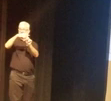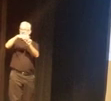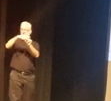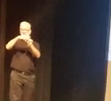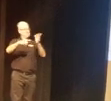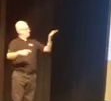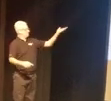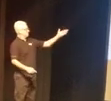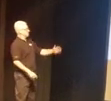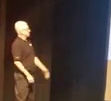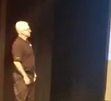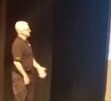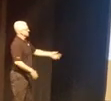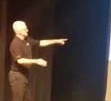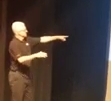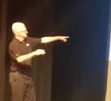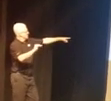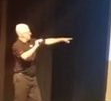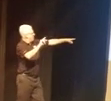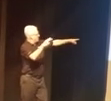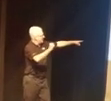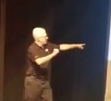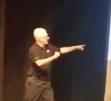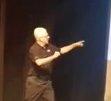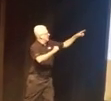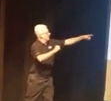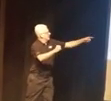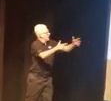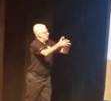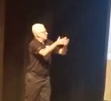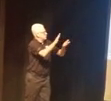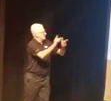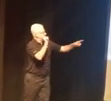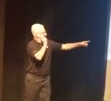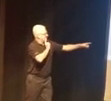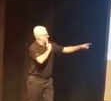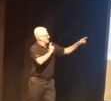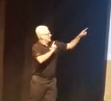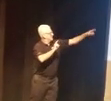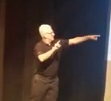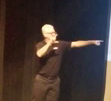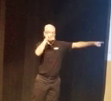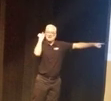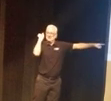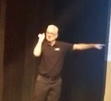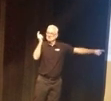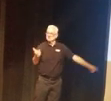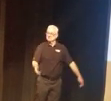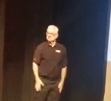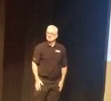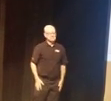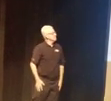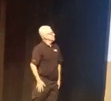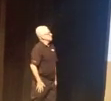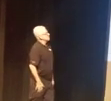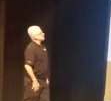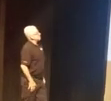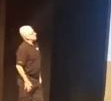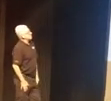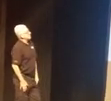establishment of Gallaudet College. There's a map here of Martha's Vineyard, American School for the Deaf right here, and then a picture